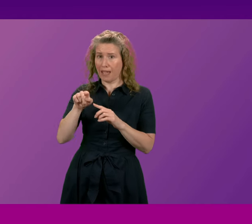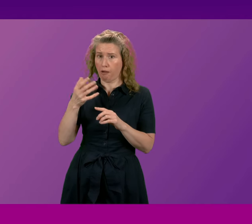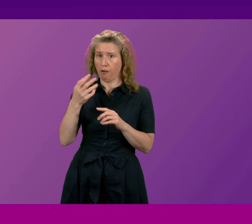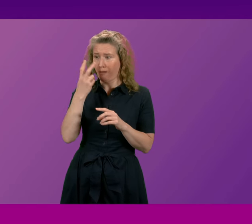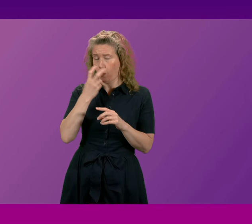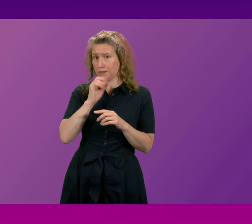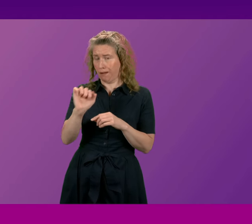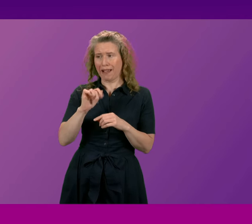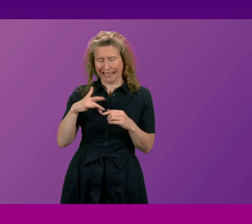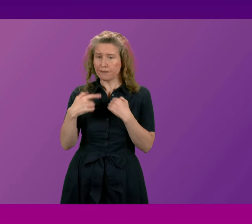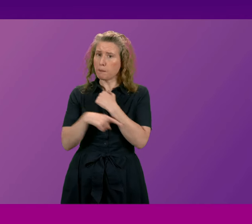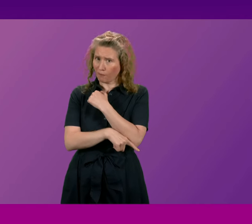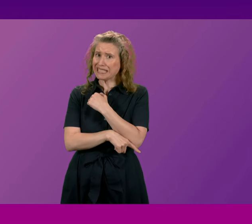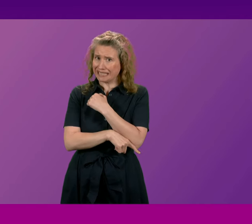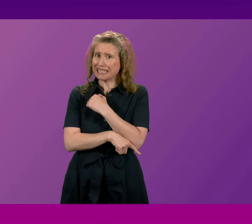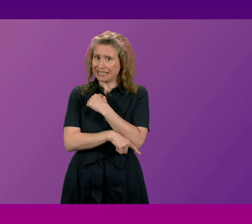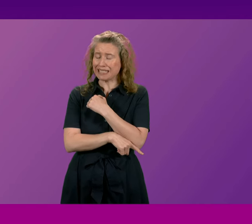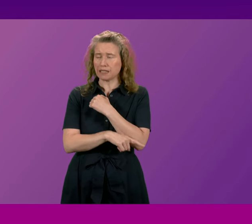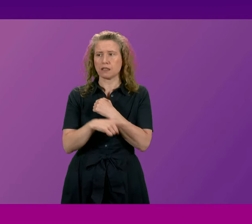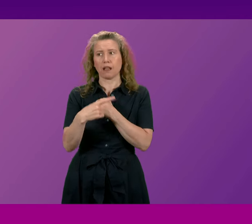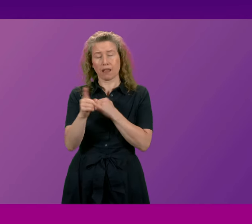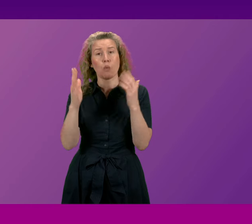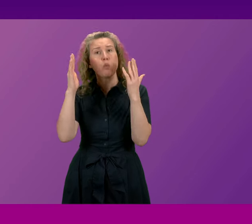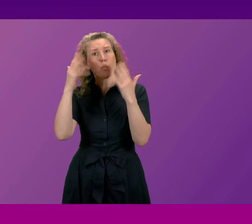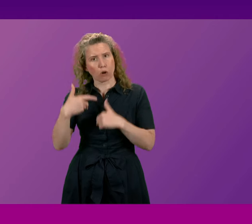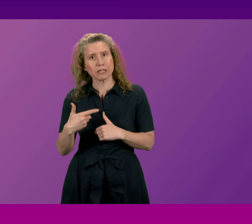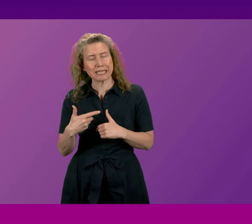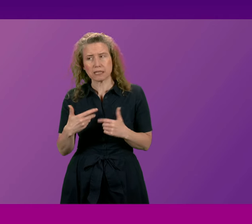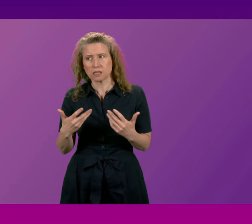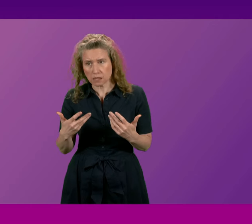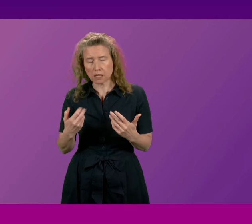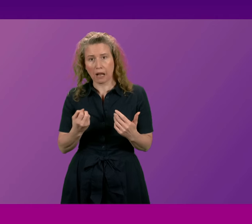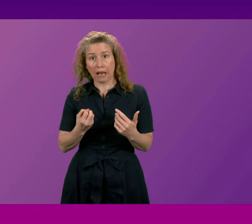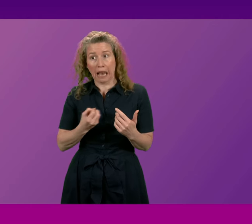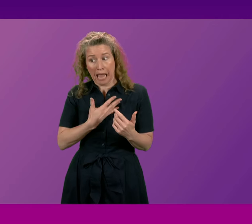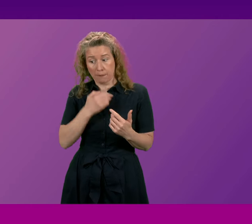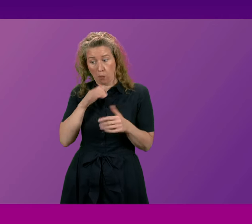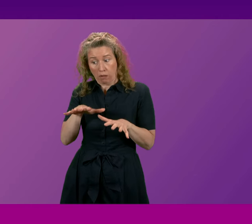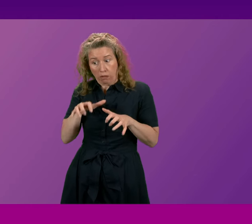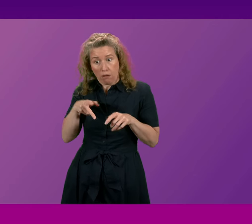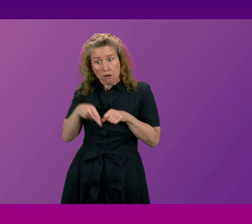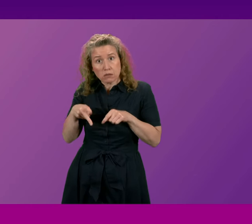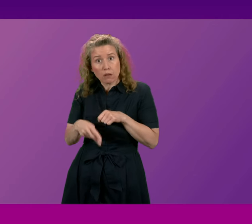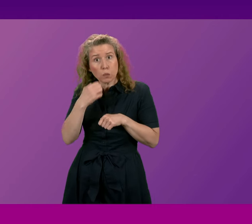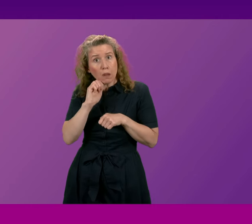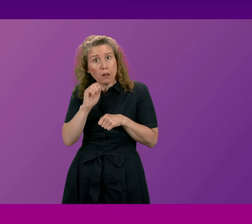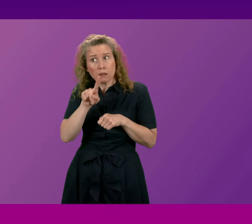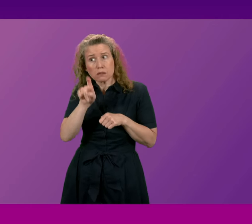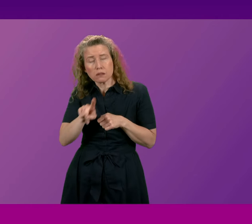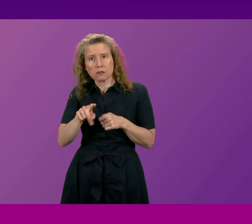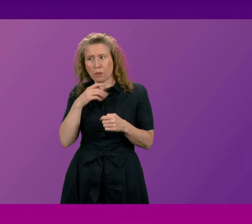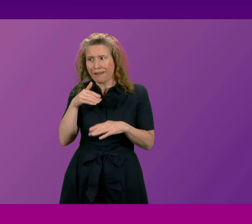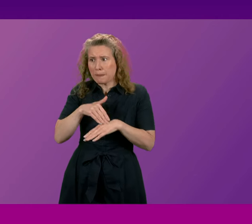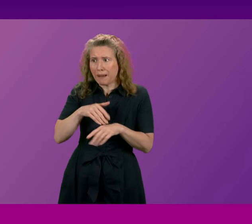them are living in poverty and they are worried about labour austerity and the impact on them